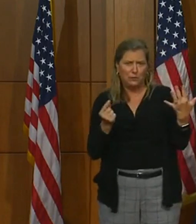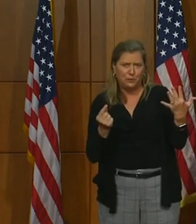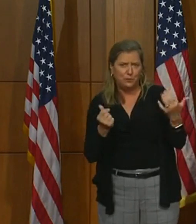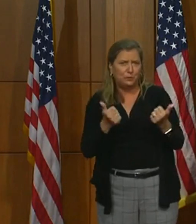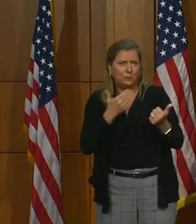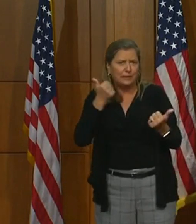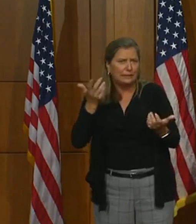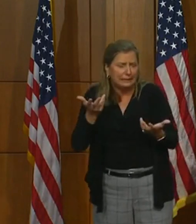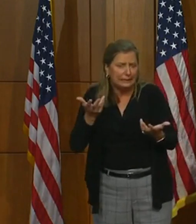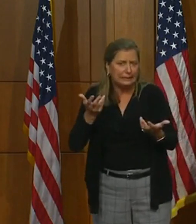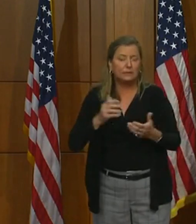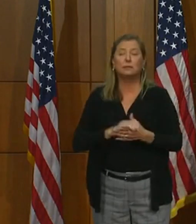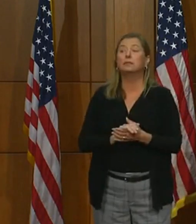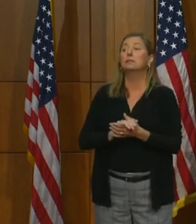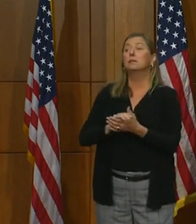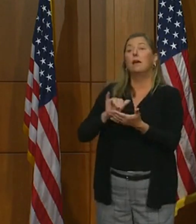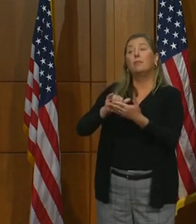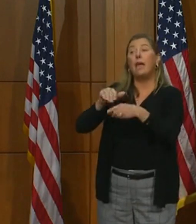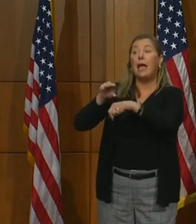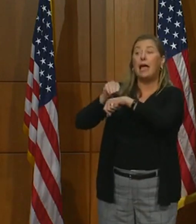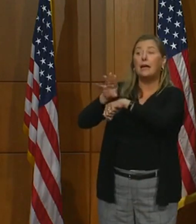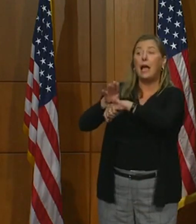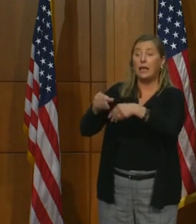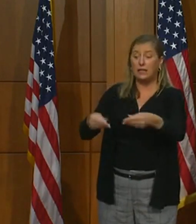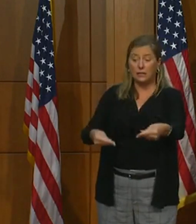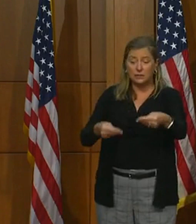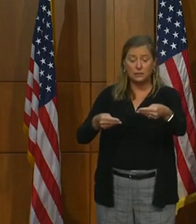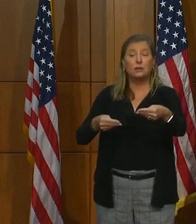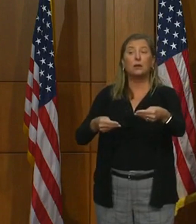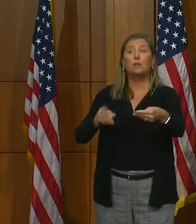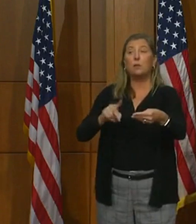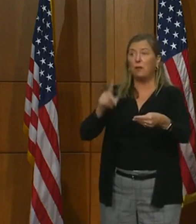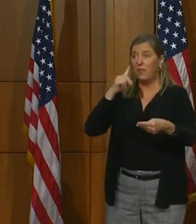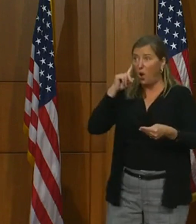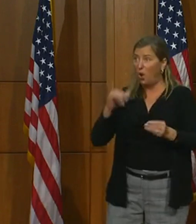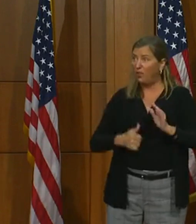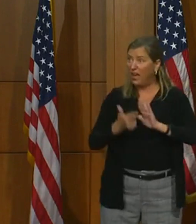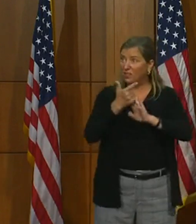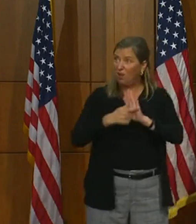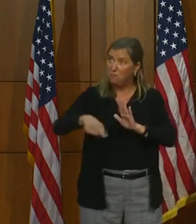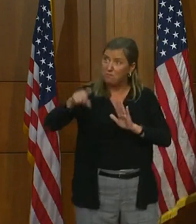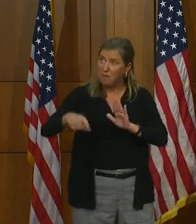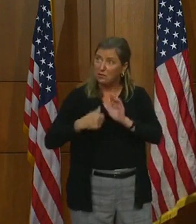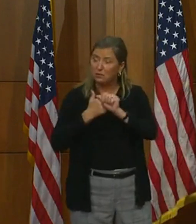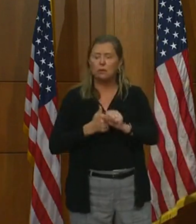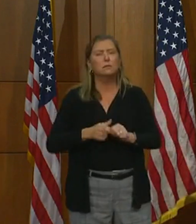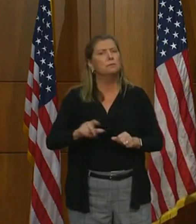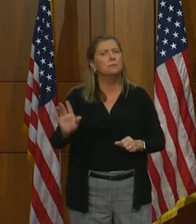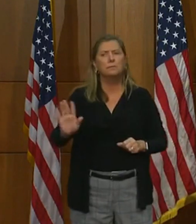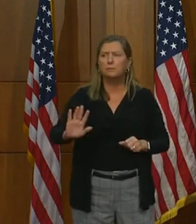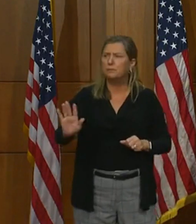It has been represented that the guidance is in fact law to these localities. That is not the case.